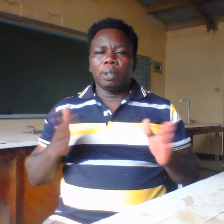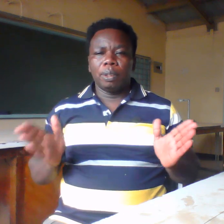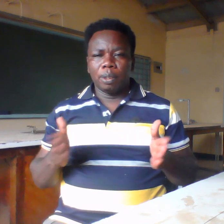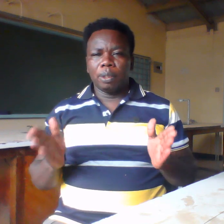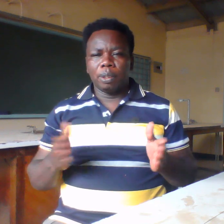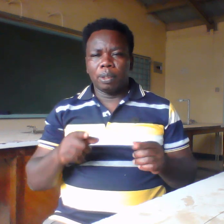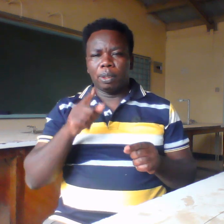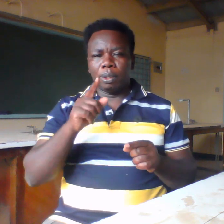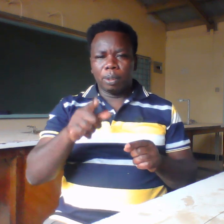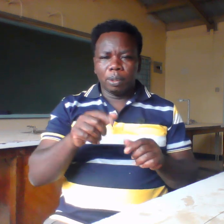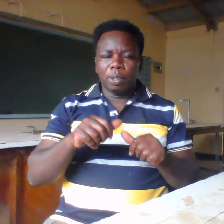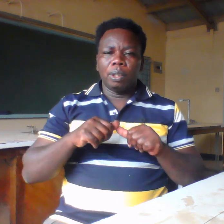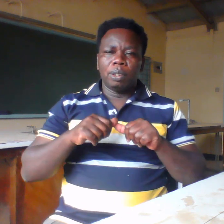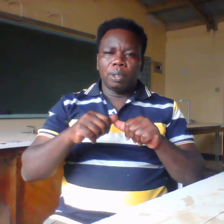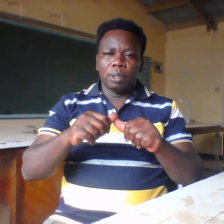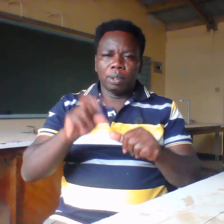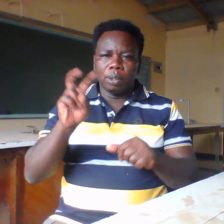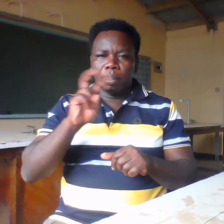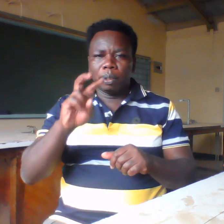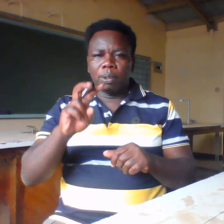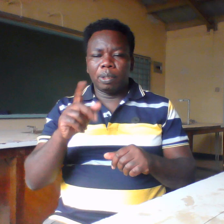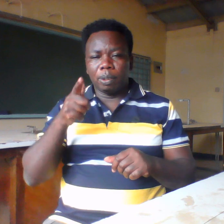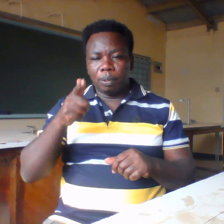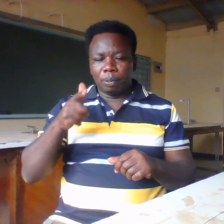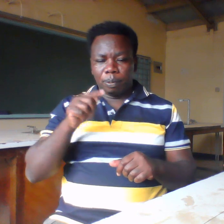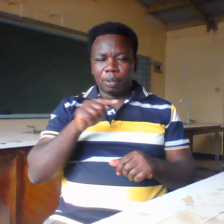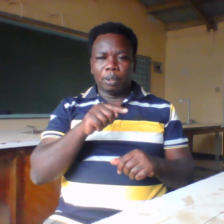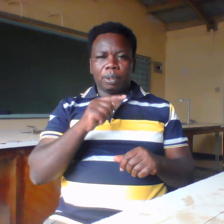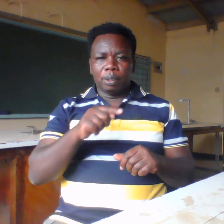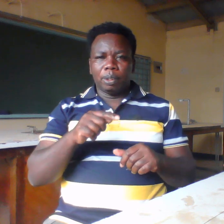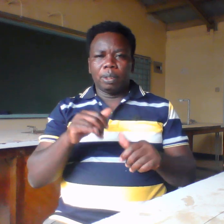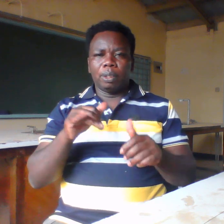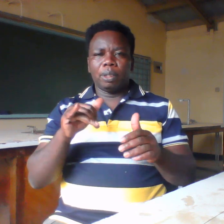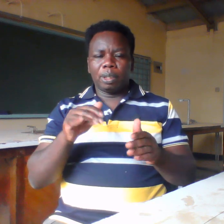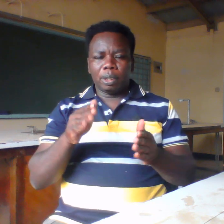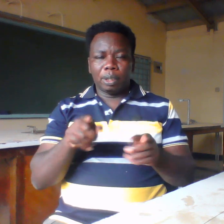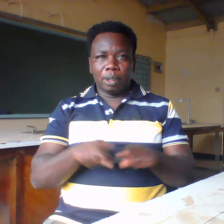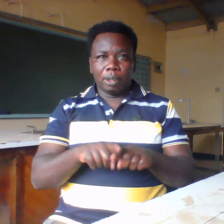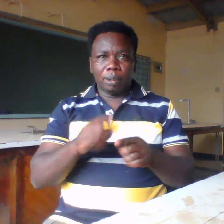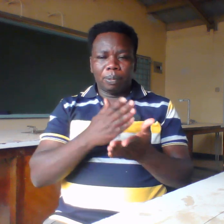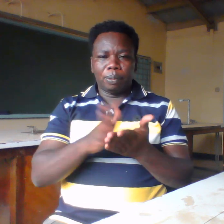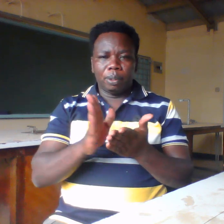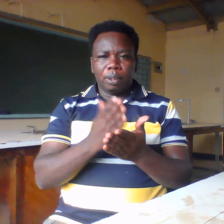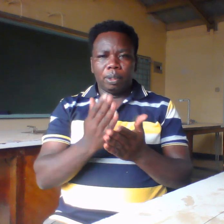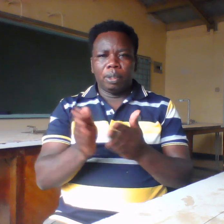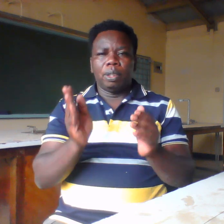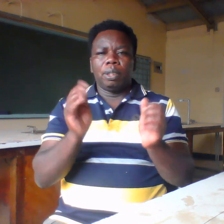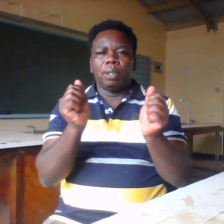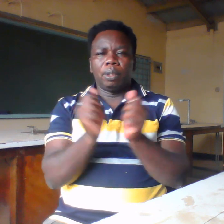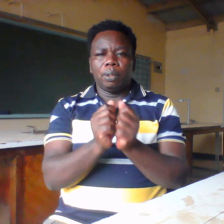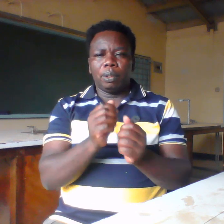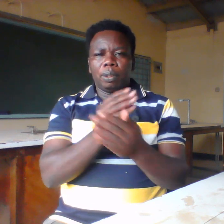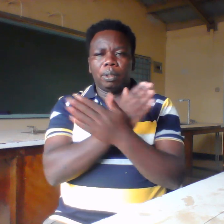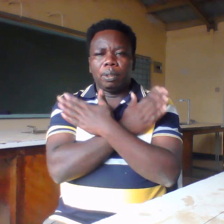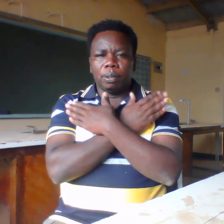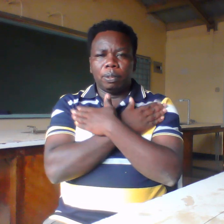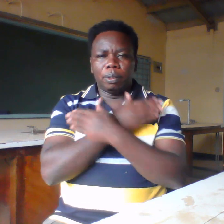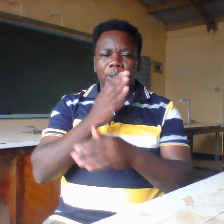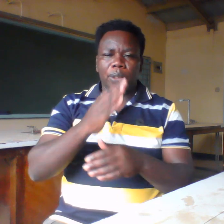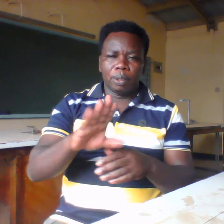that you may continue sharing them even to our friends and even our connections thank you for